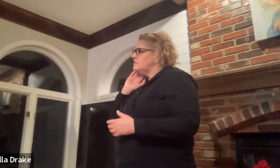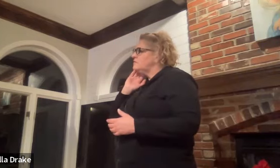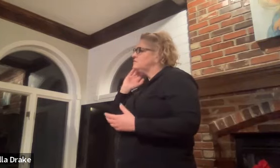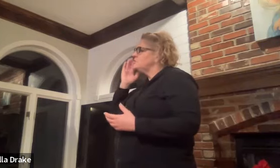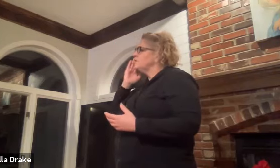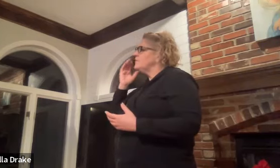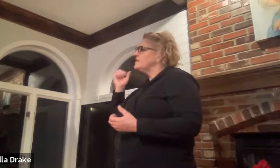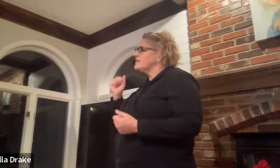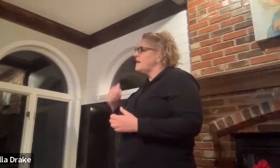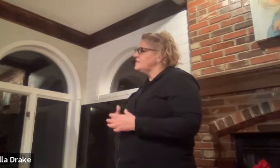do you know any signs